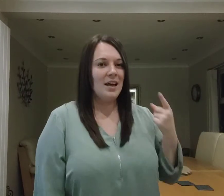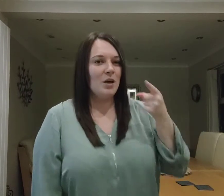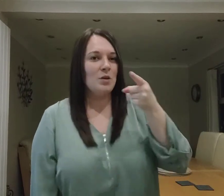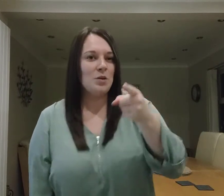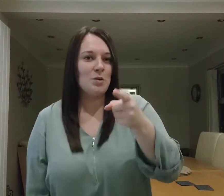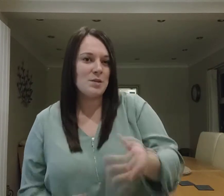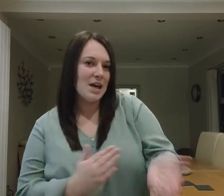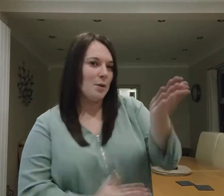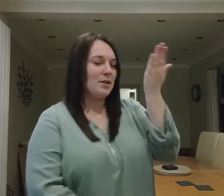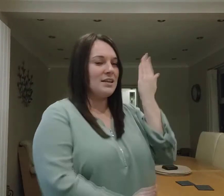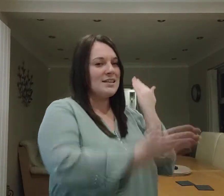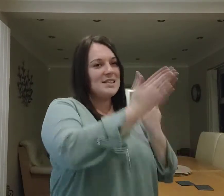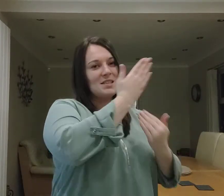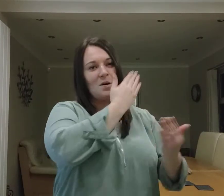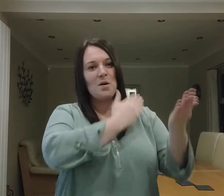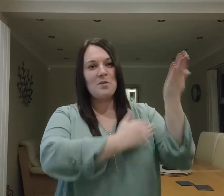You'll go down in history